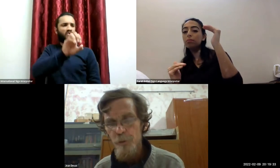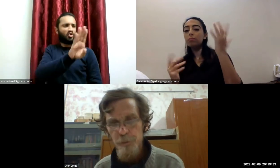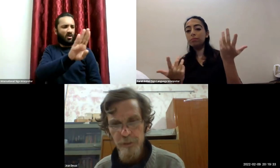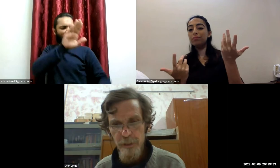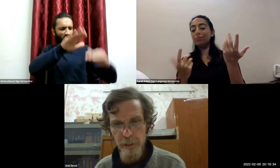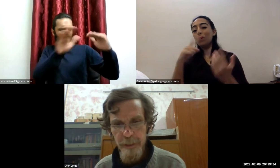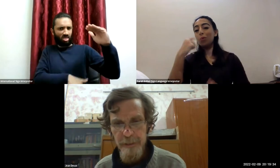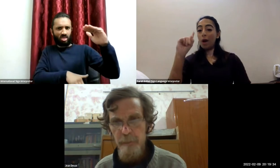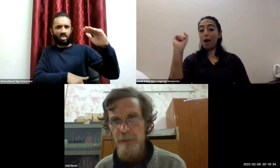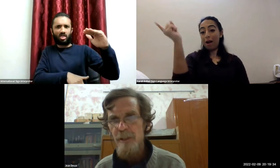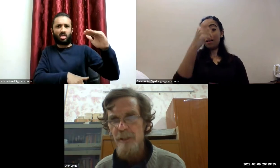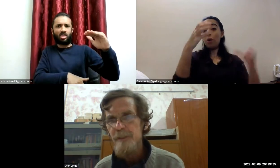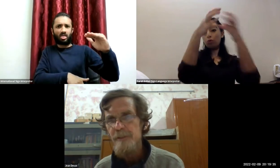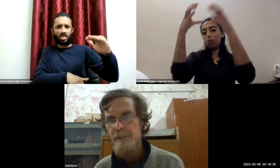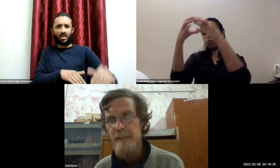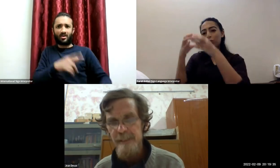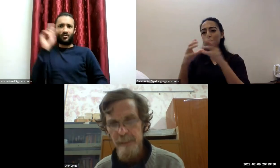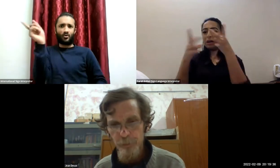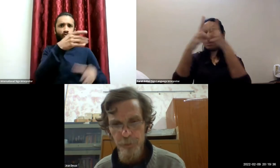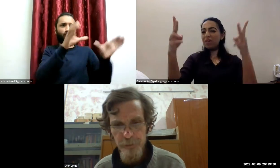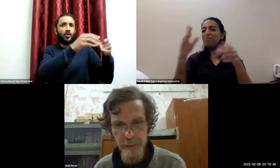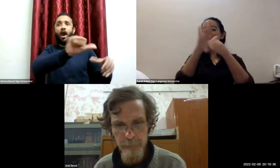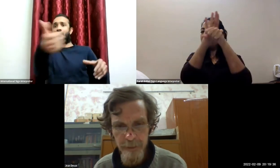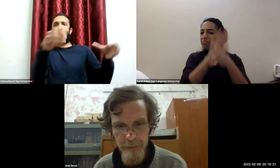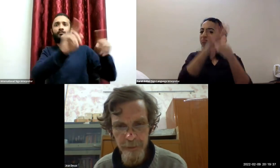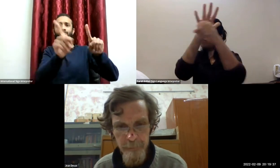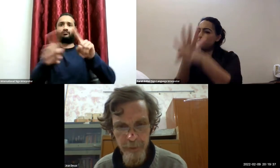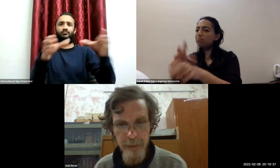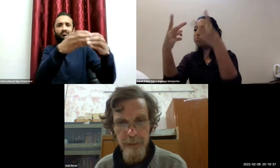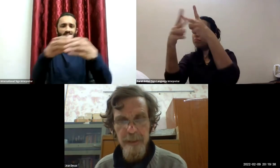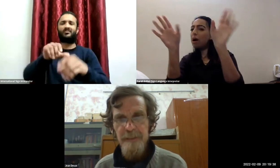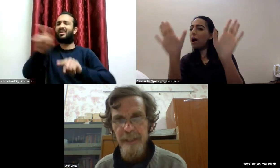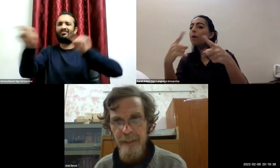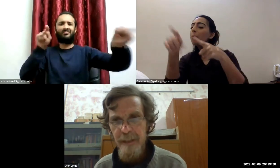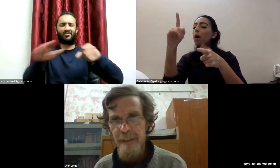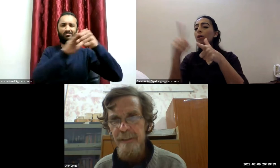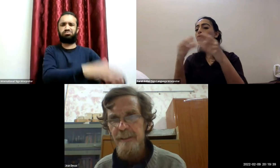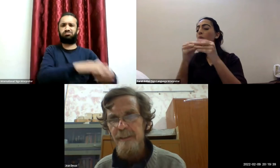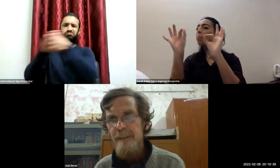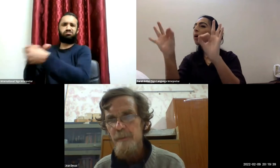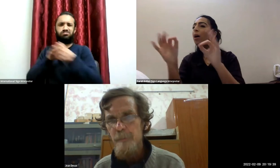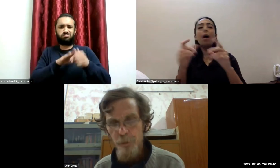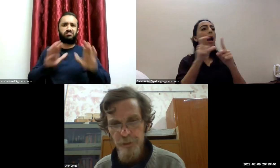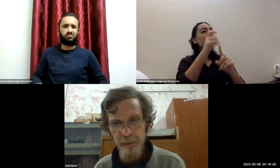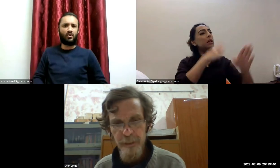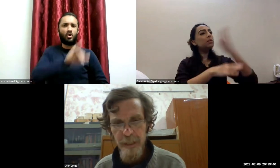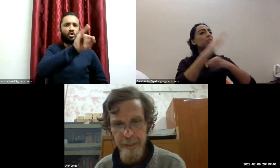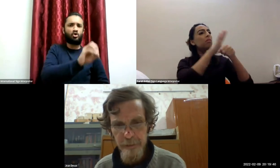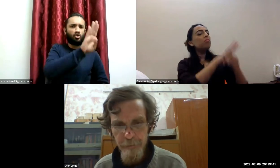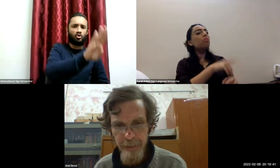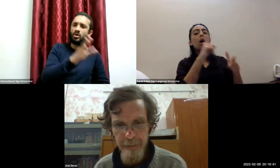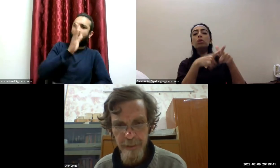other groups in similar circumstances except for those disabilities secondly this approach